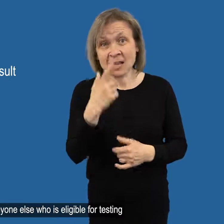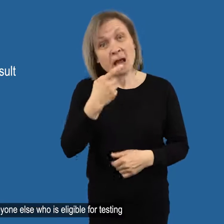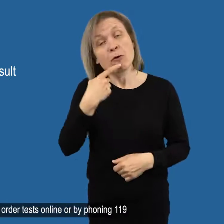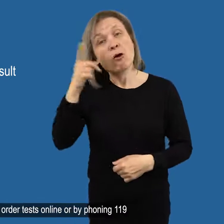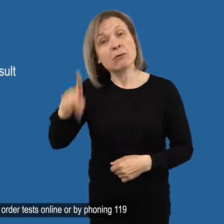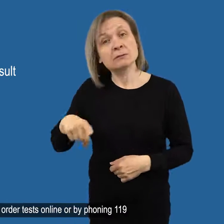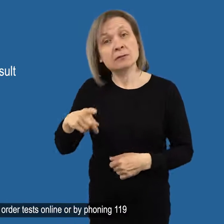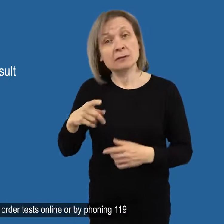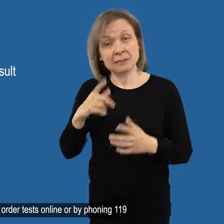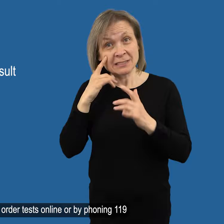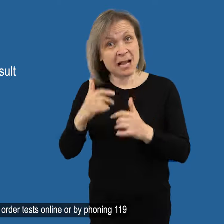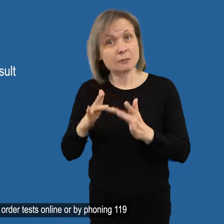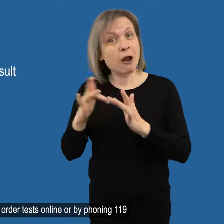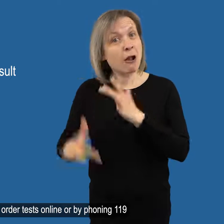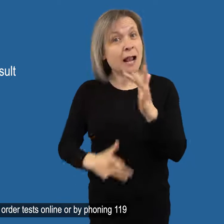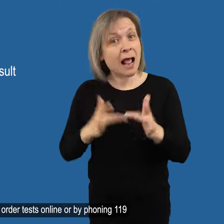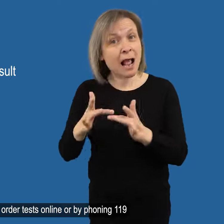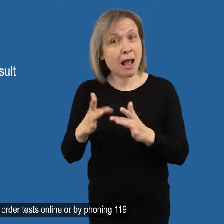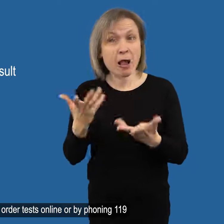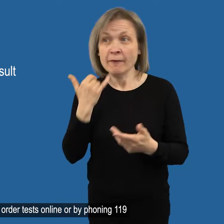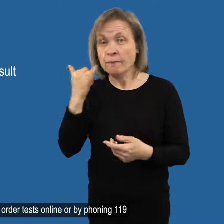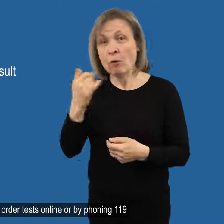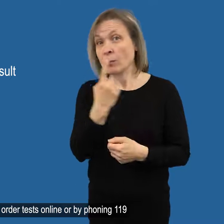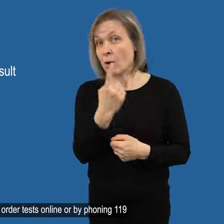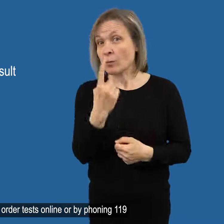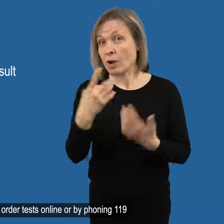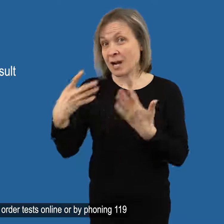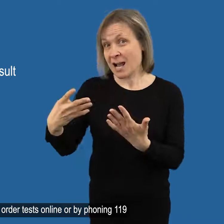order tests online Or by phoning 119